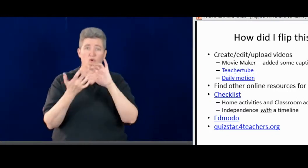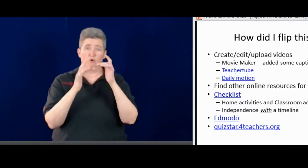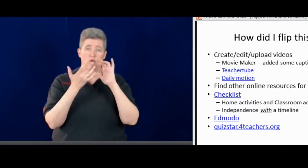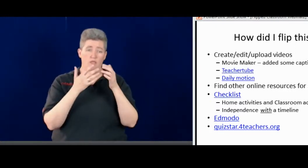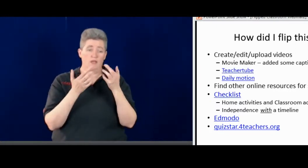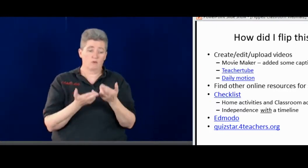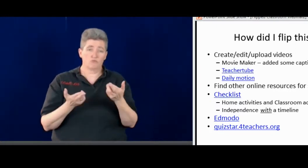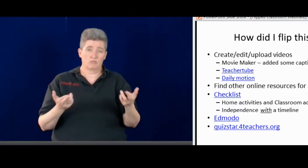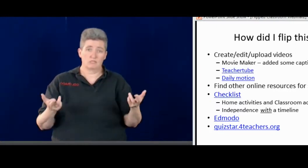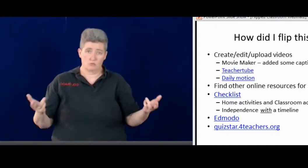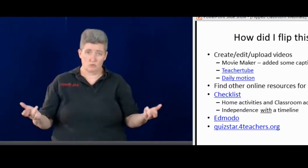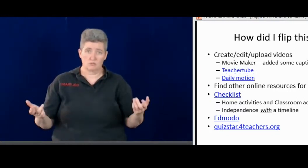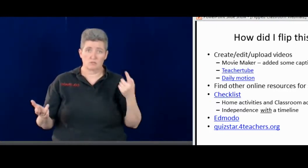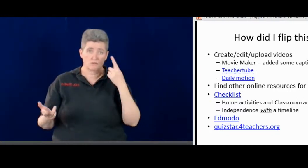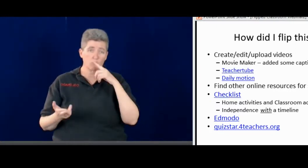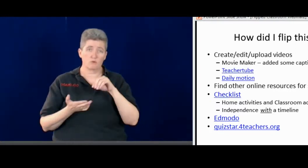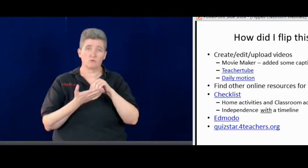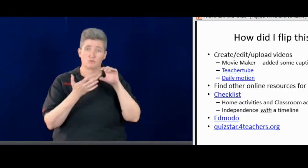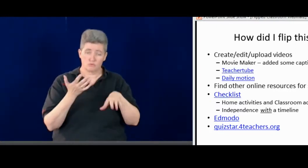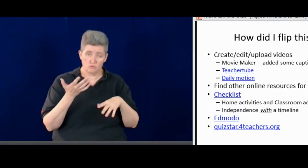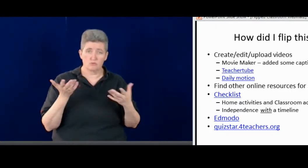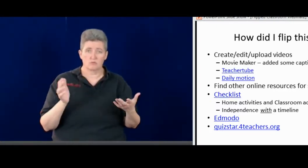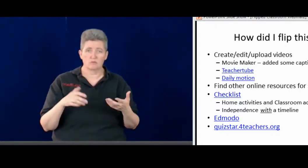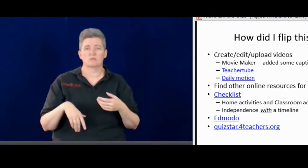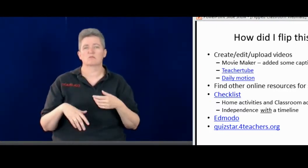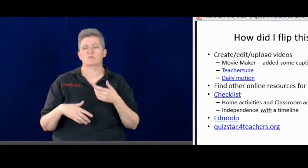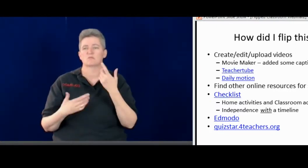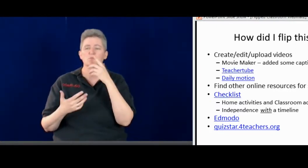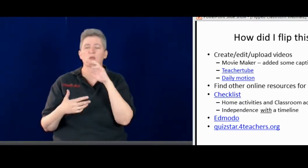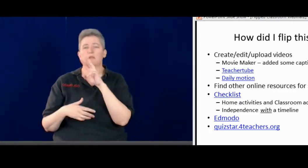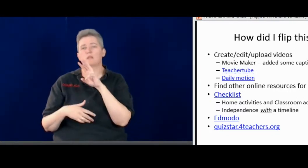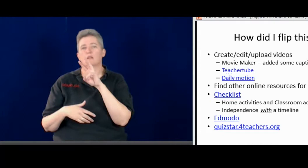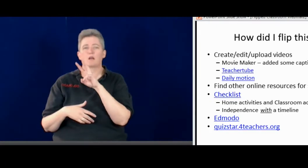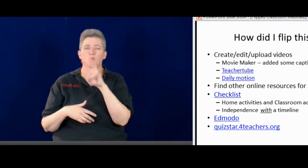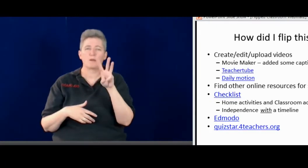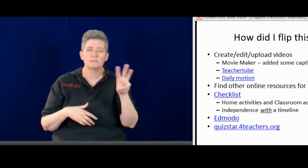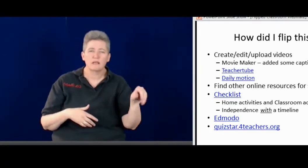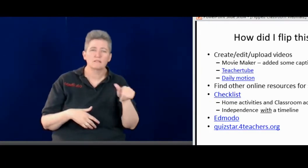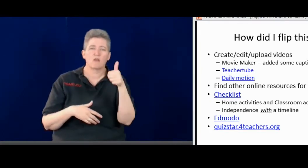And then I do look for other online resources for the students as well.